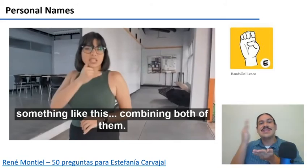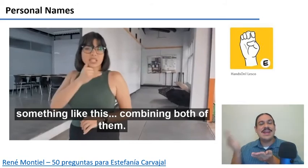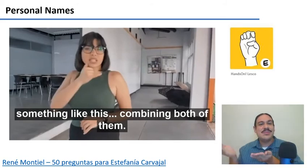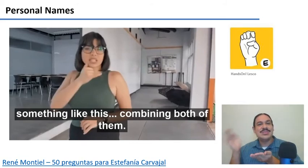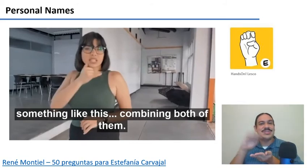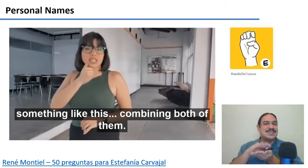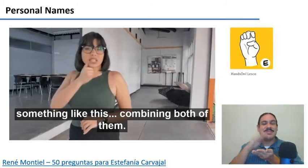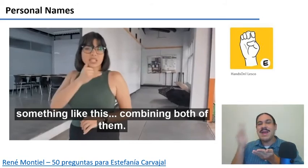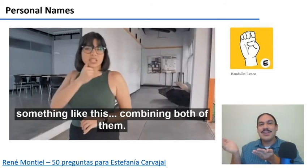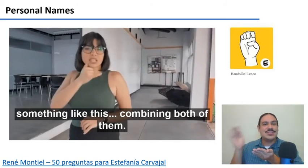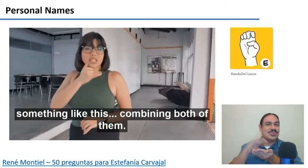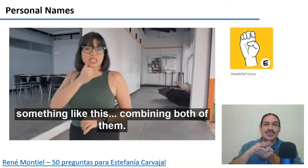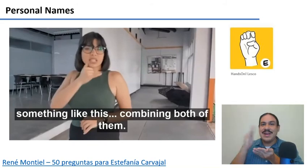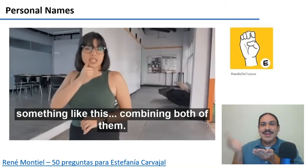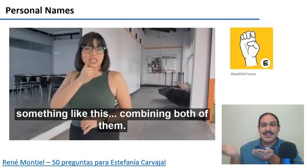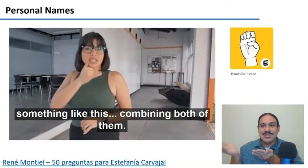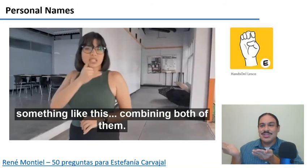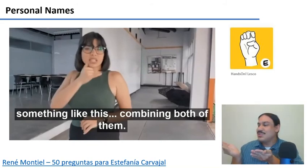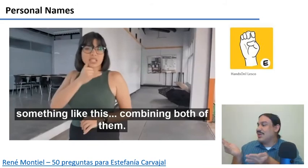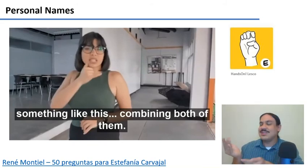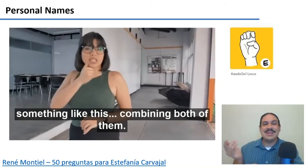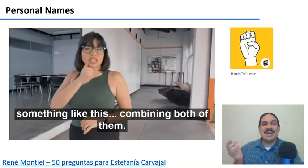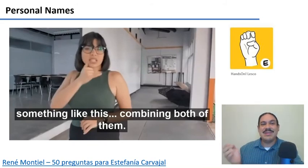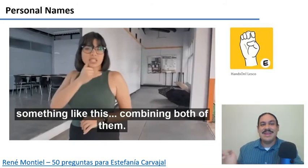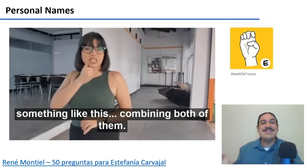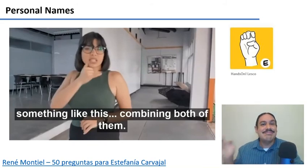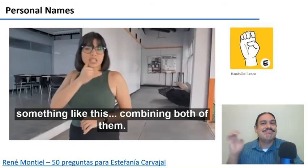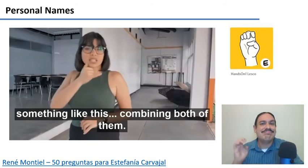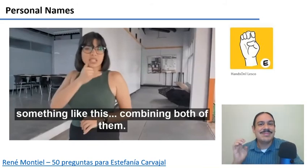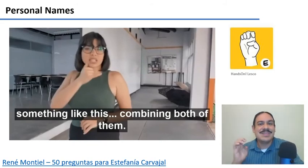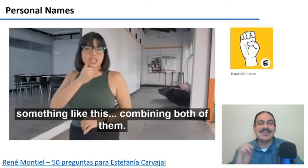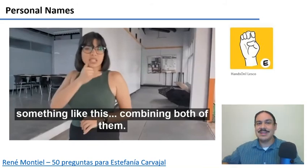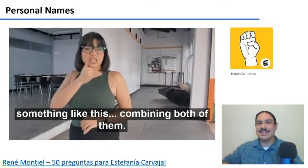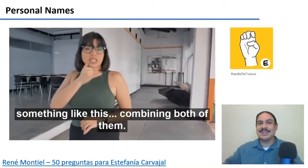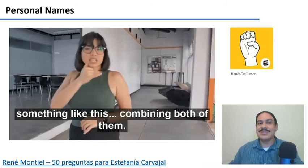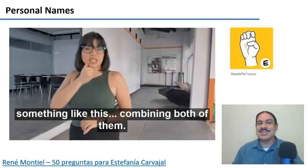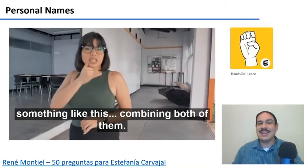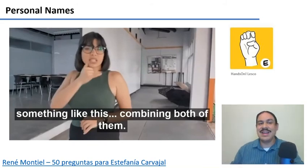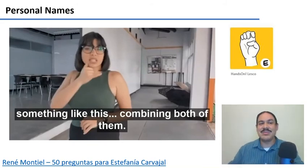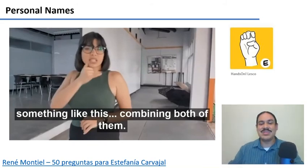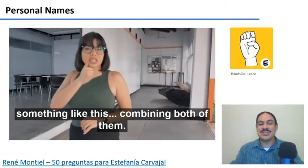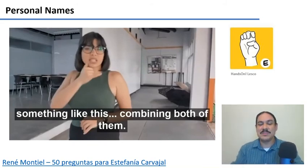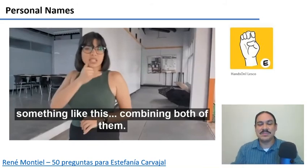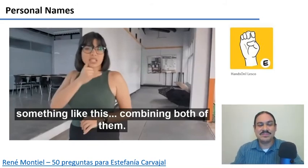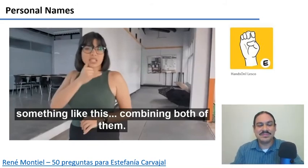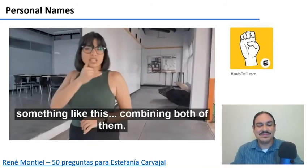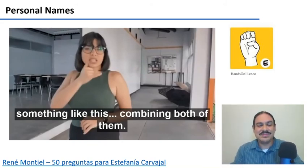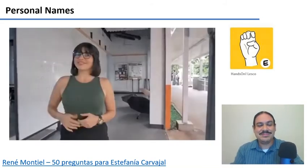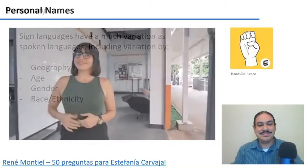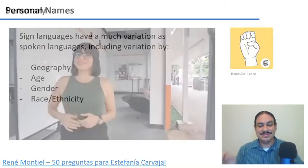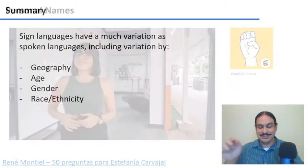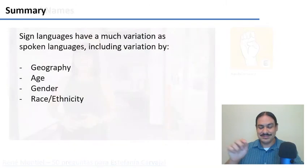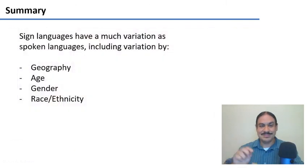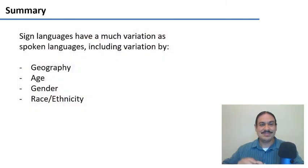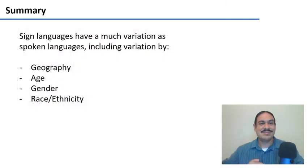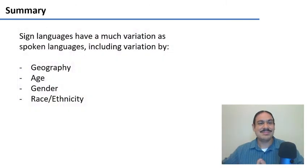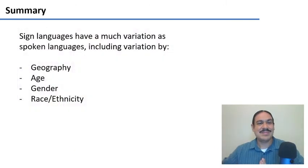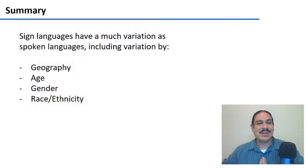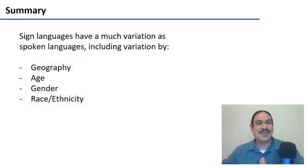language in spanish or english not the name in in their sign language all